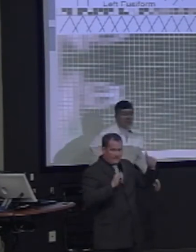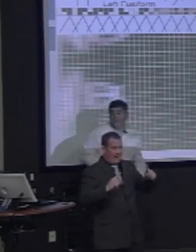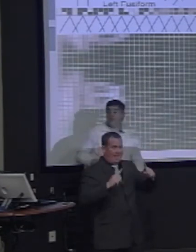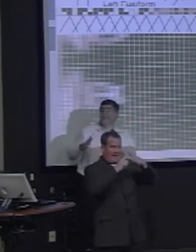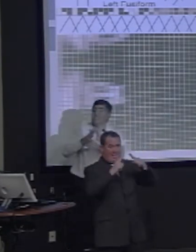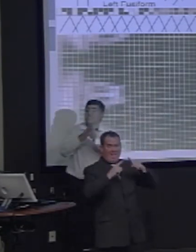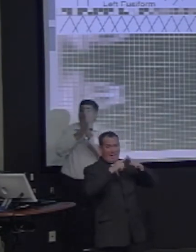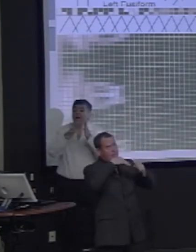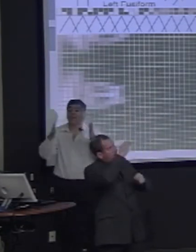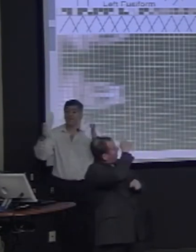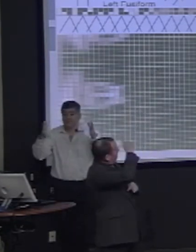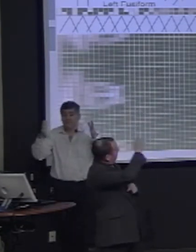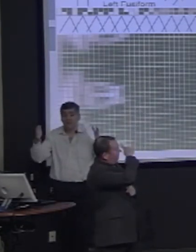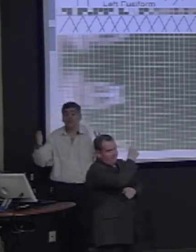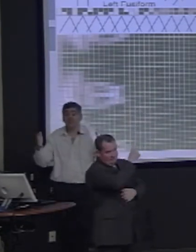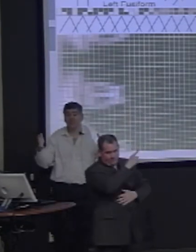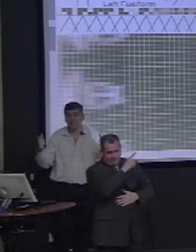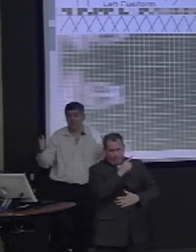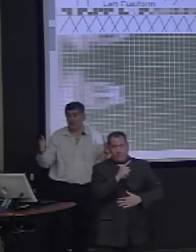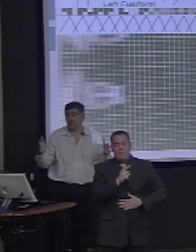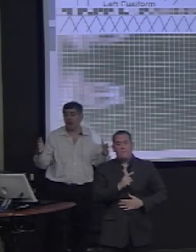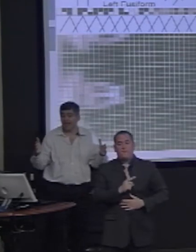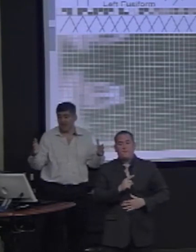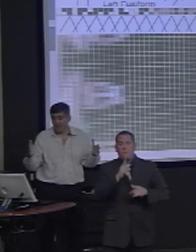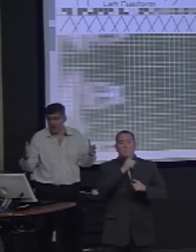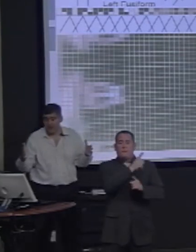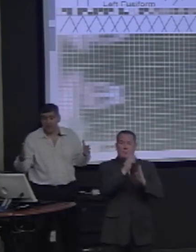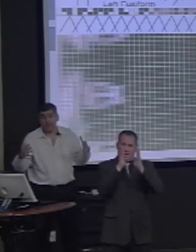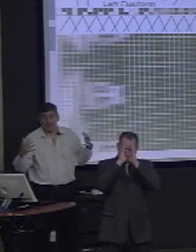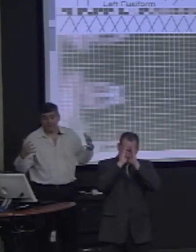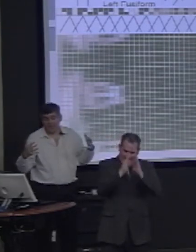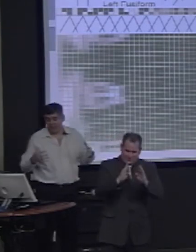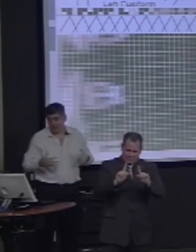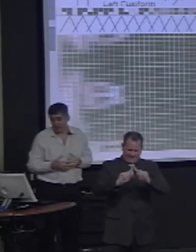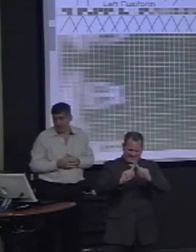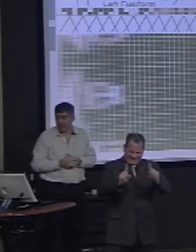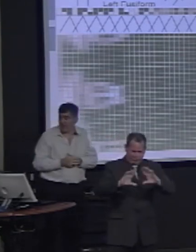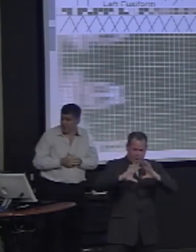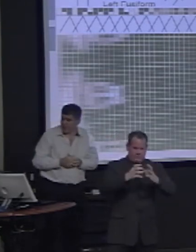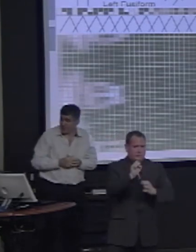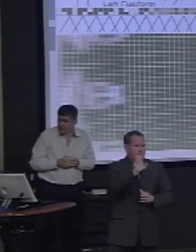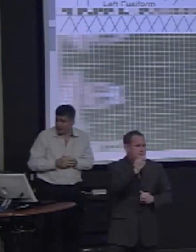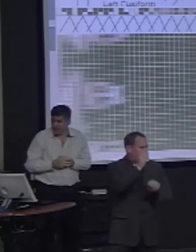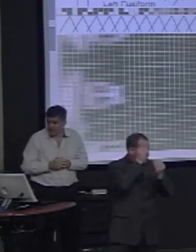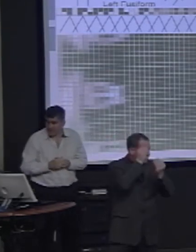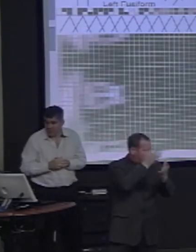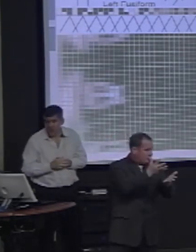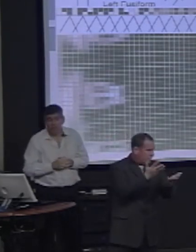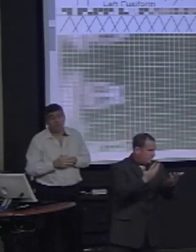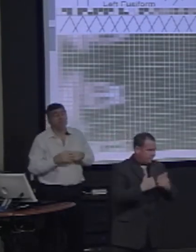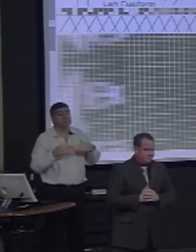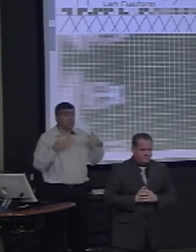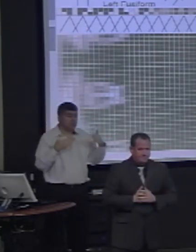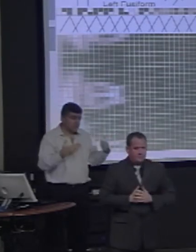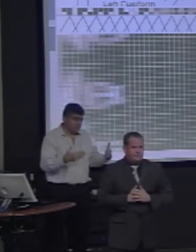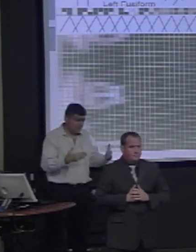information. That is, the model is spatially constrained in the kind of representations it develops.